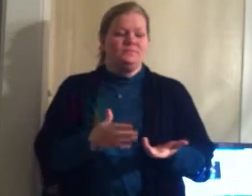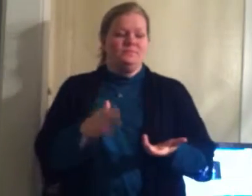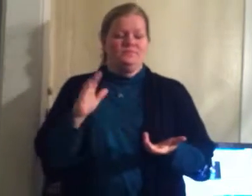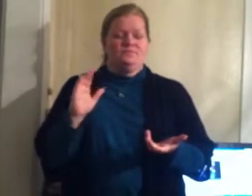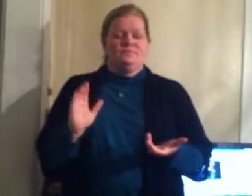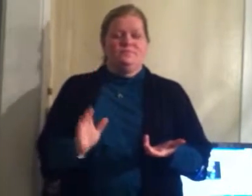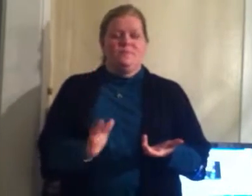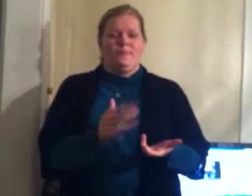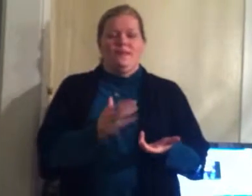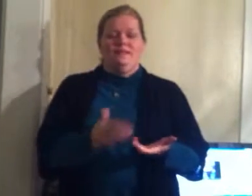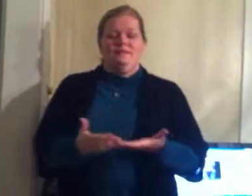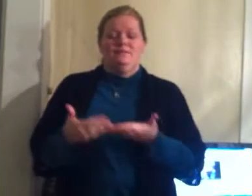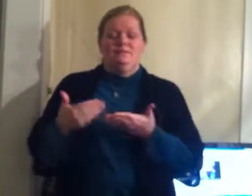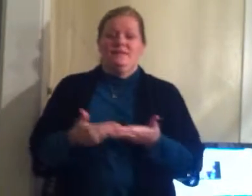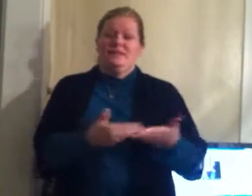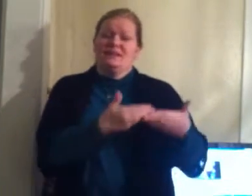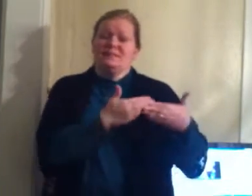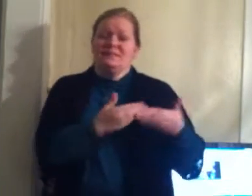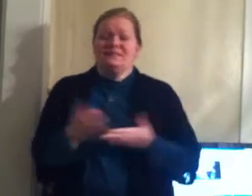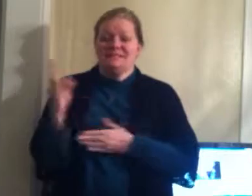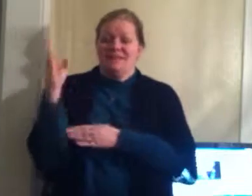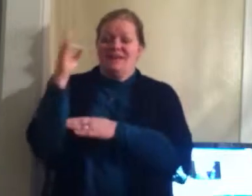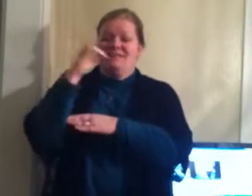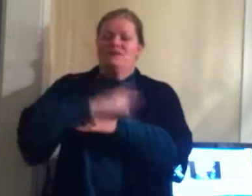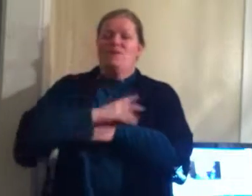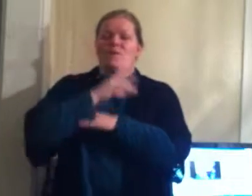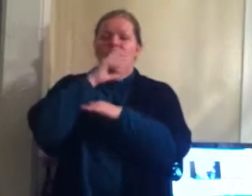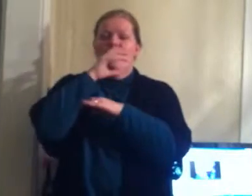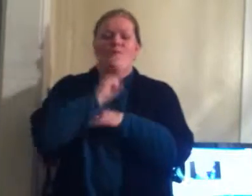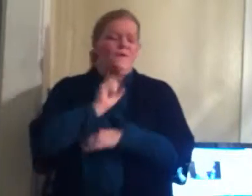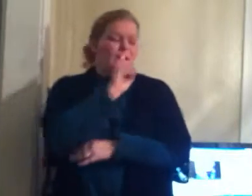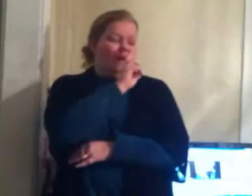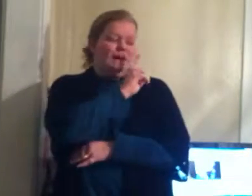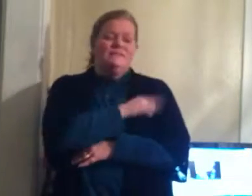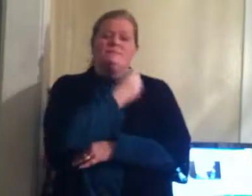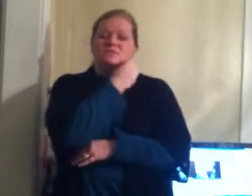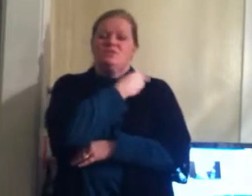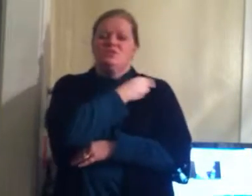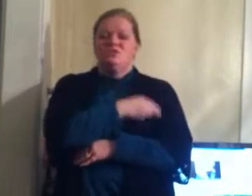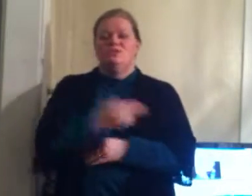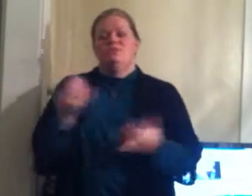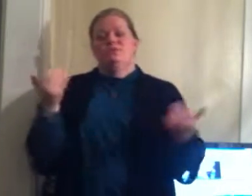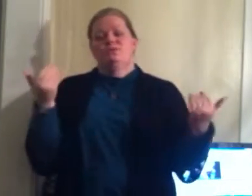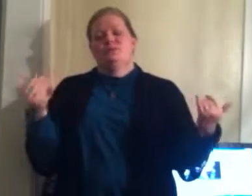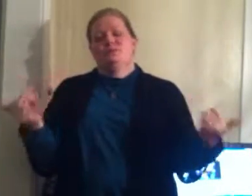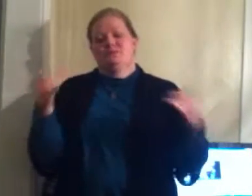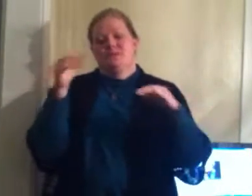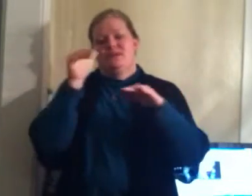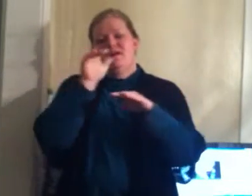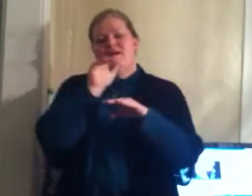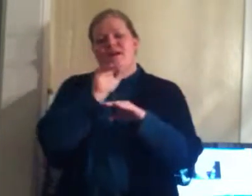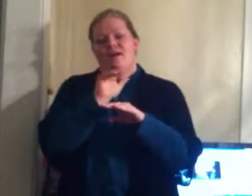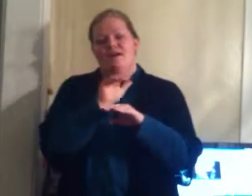7 days old and I see you tonight